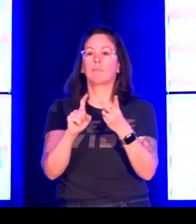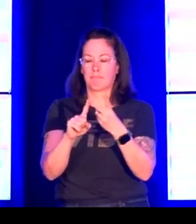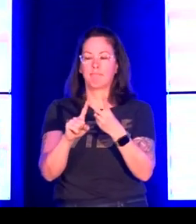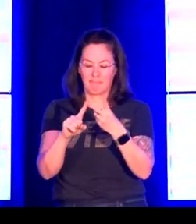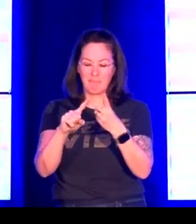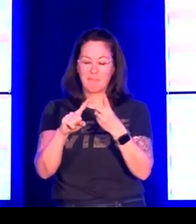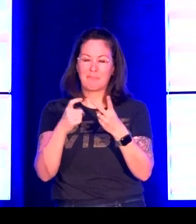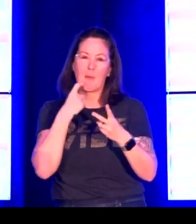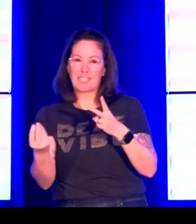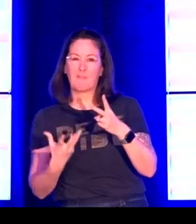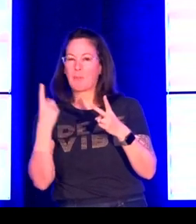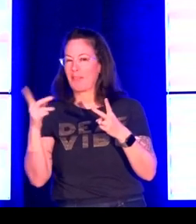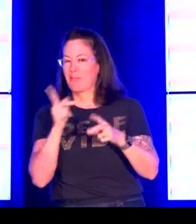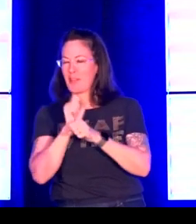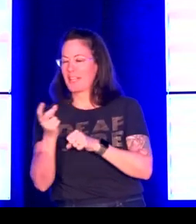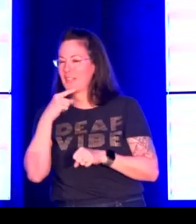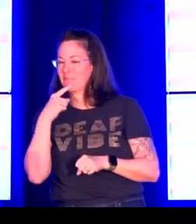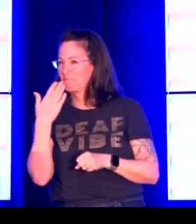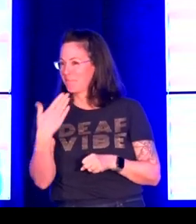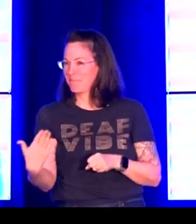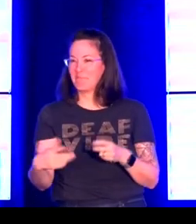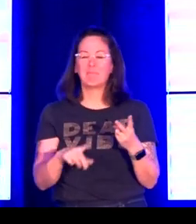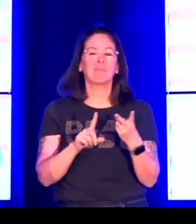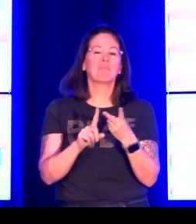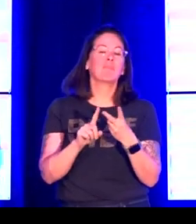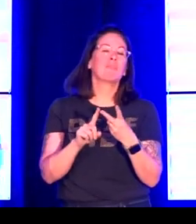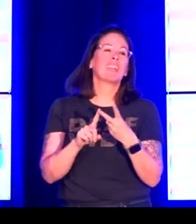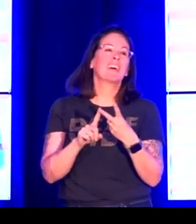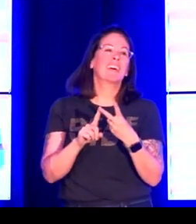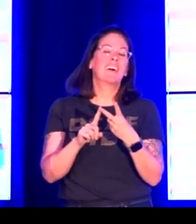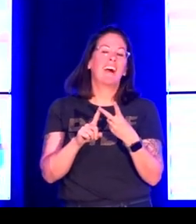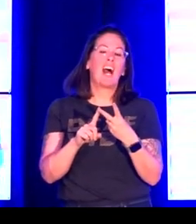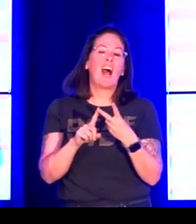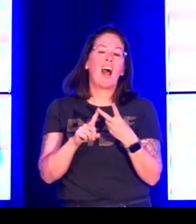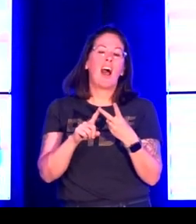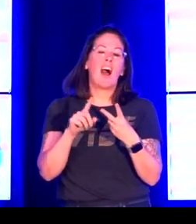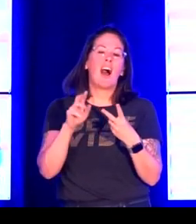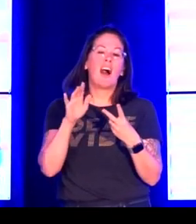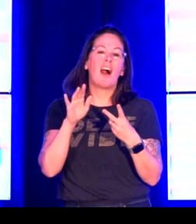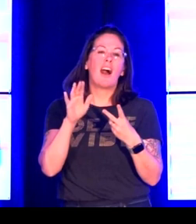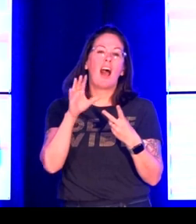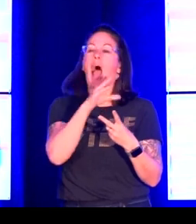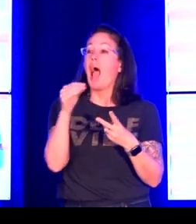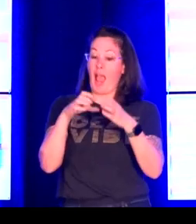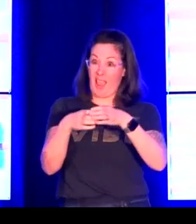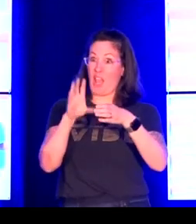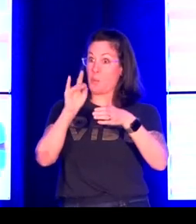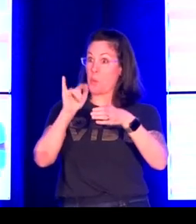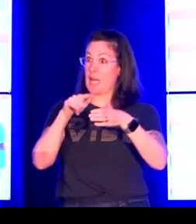First, talk about the need for us to recognize communities rather than a single community